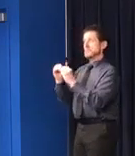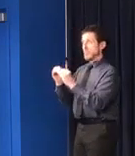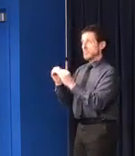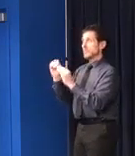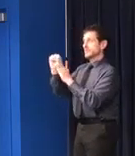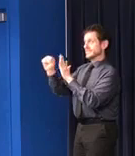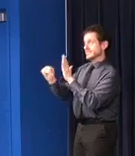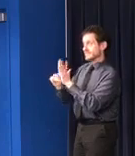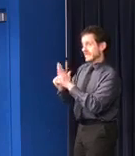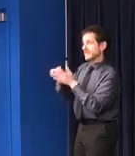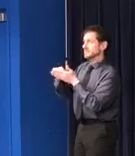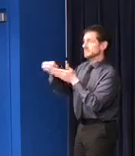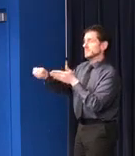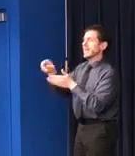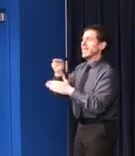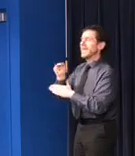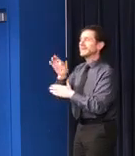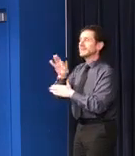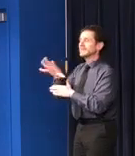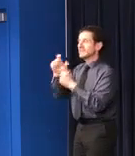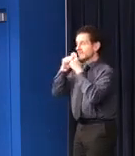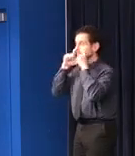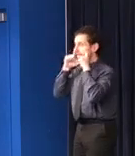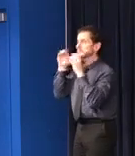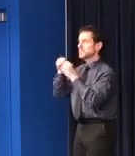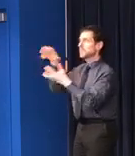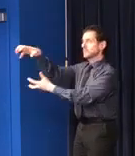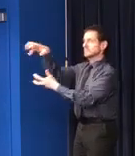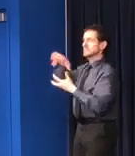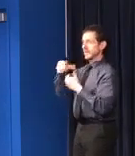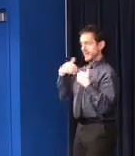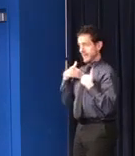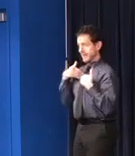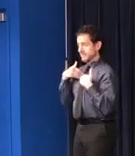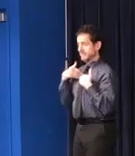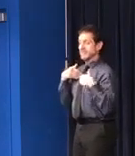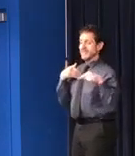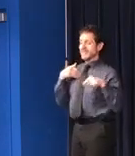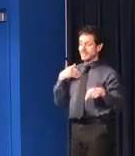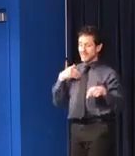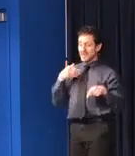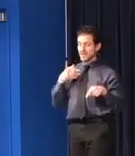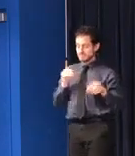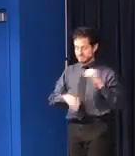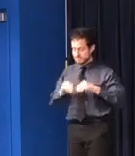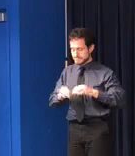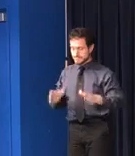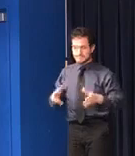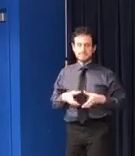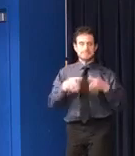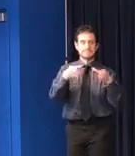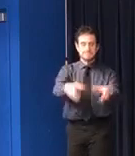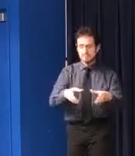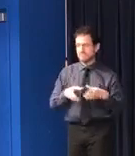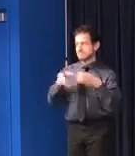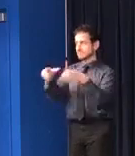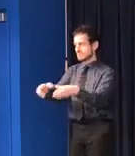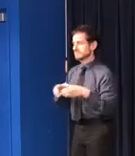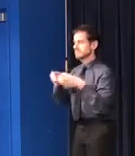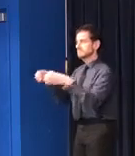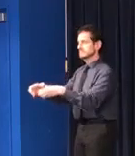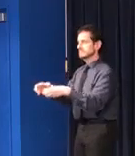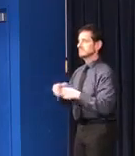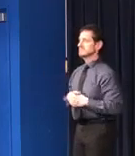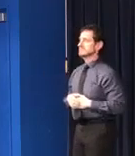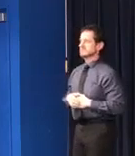state-procured N95 masks. And they have been in the process of delivering stocks of PPE, that is our